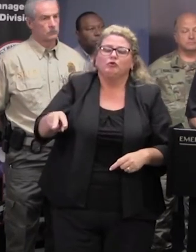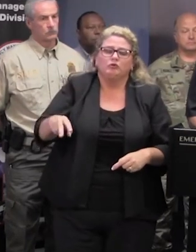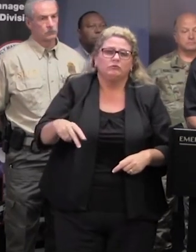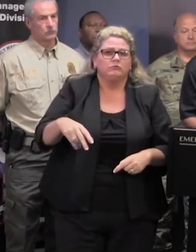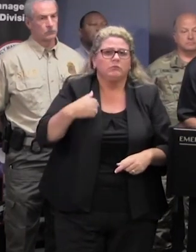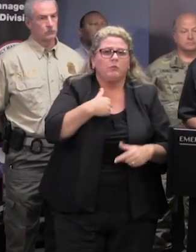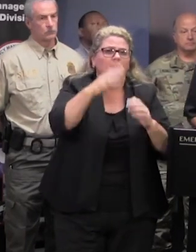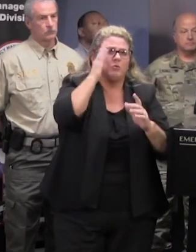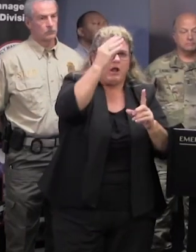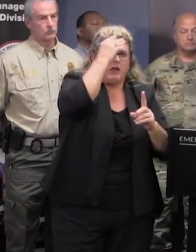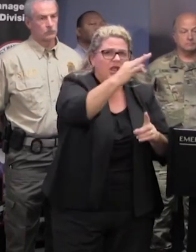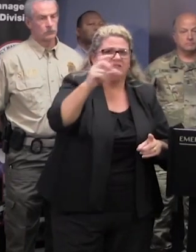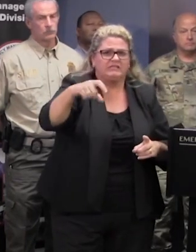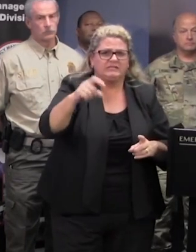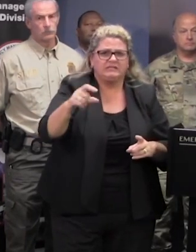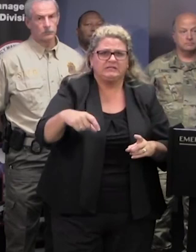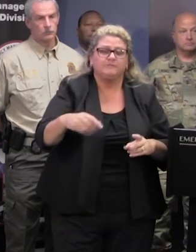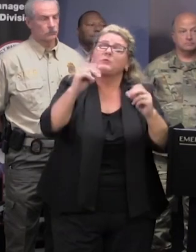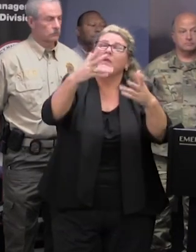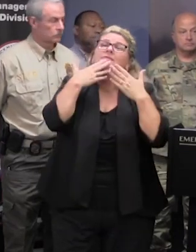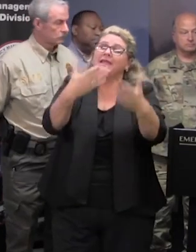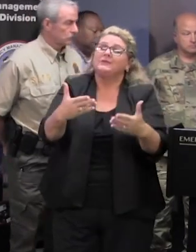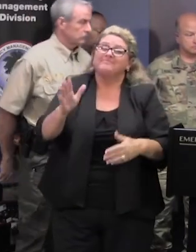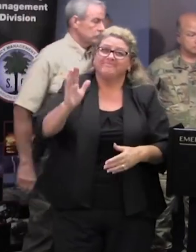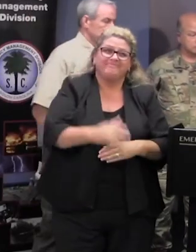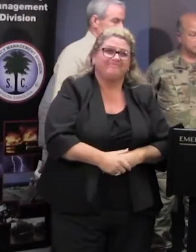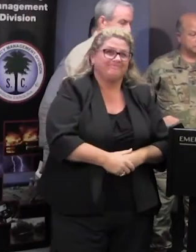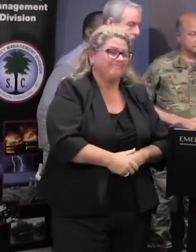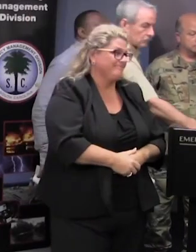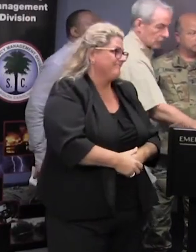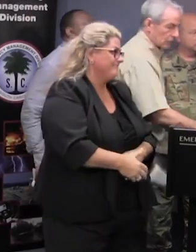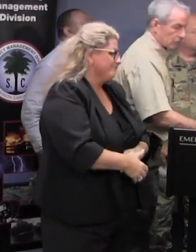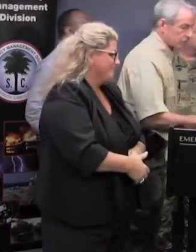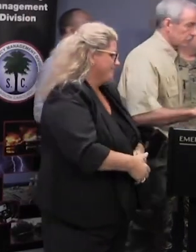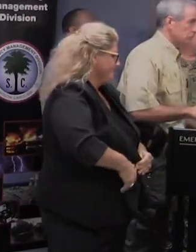we needed to for other questions thank you very much thank you